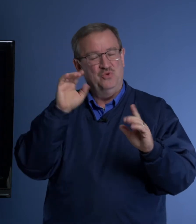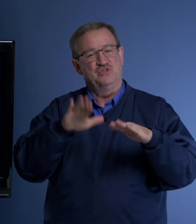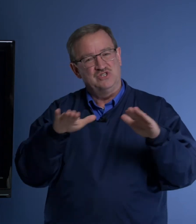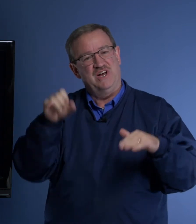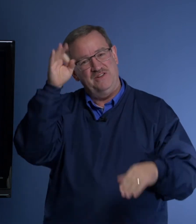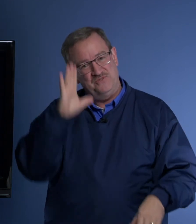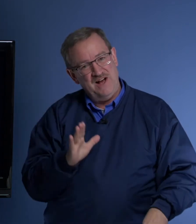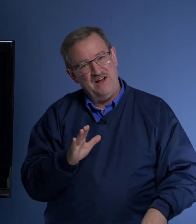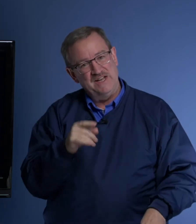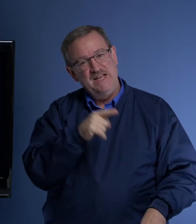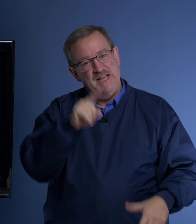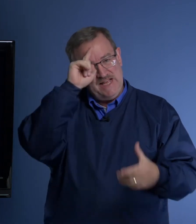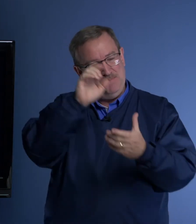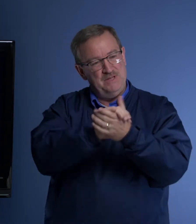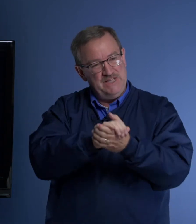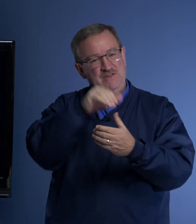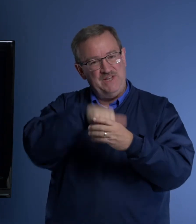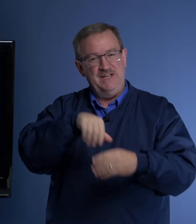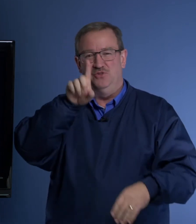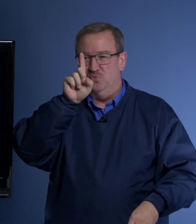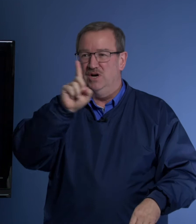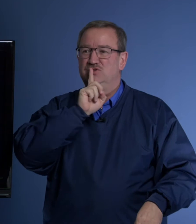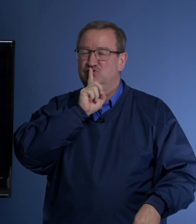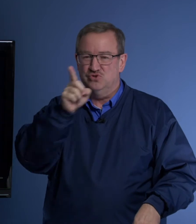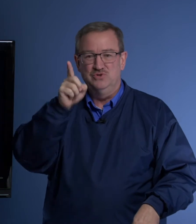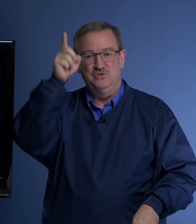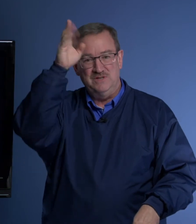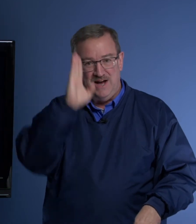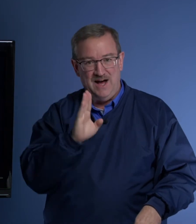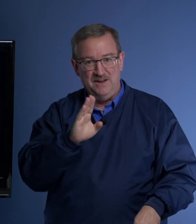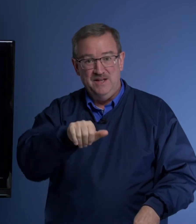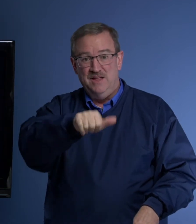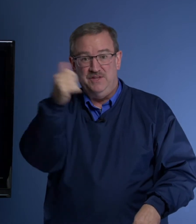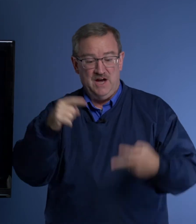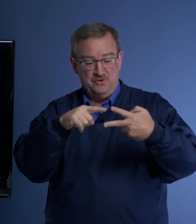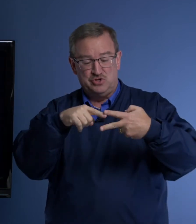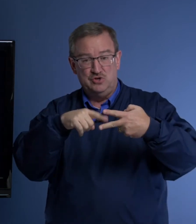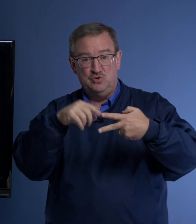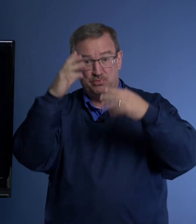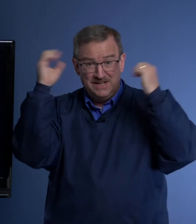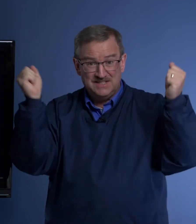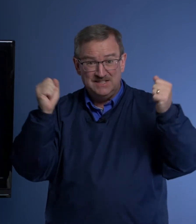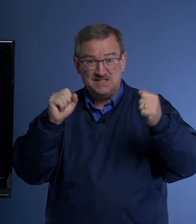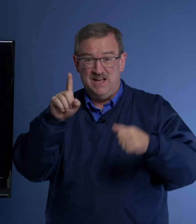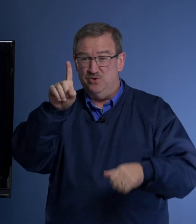was a child of God. He believed in the one true God. The other two presidents and the